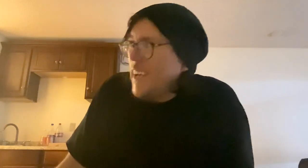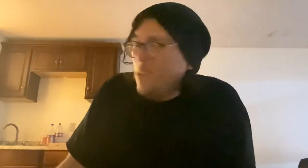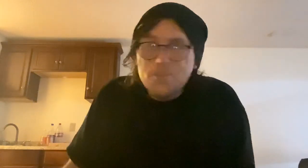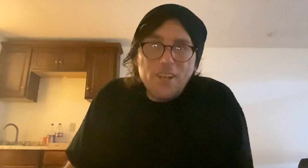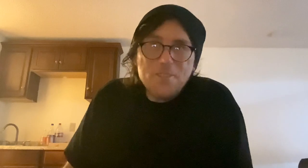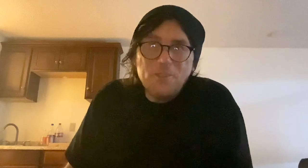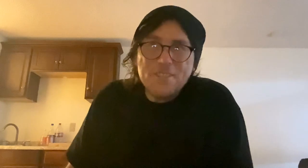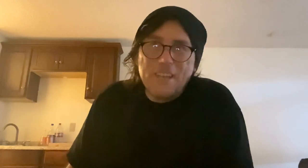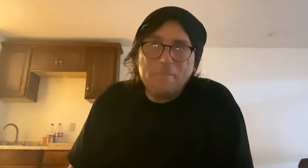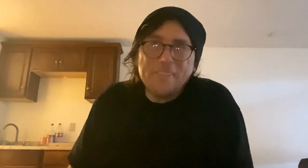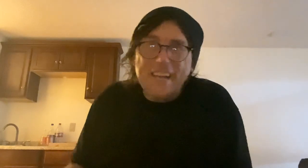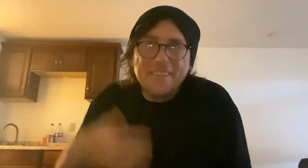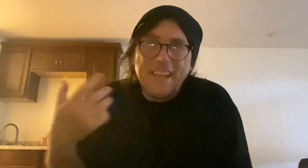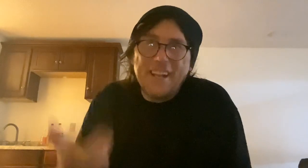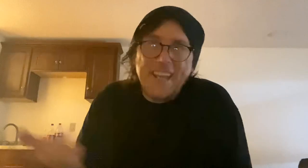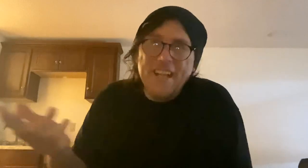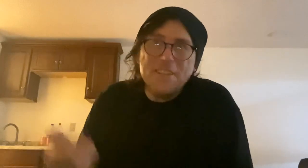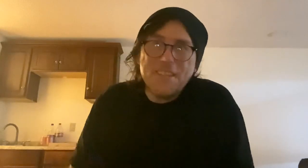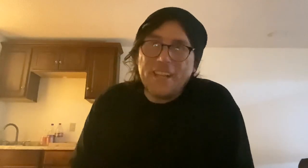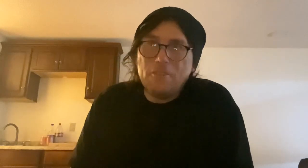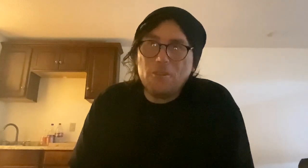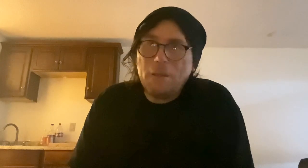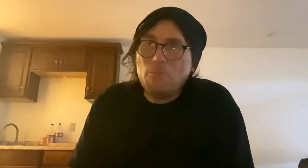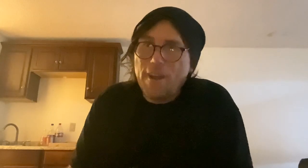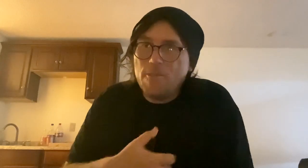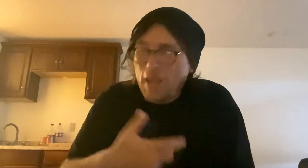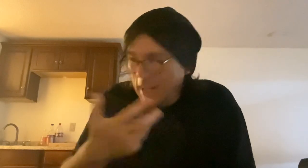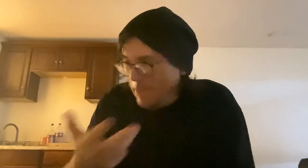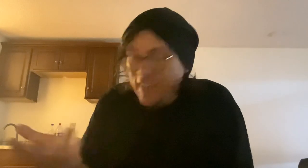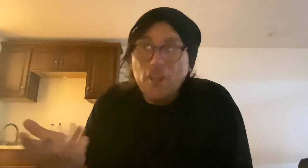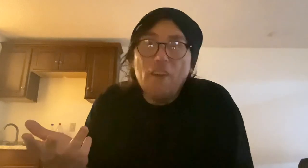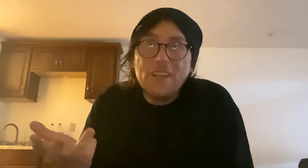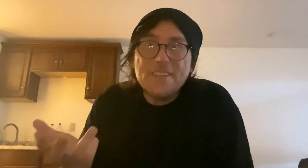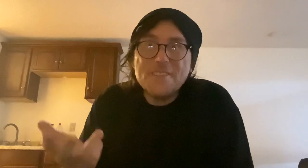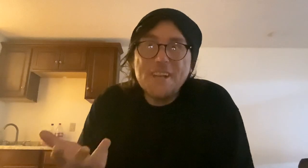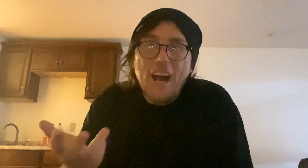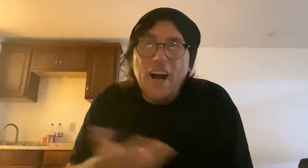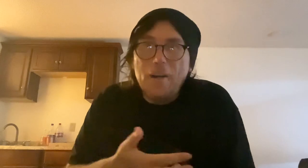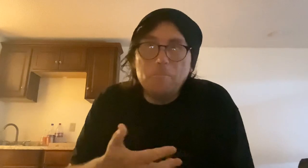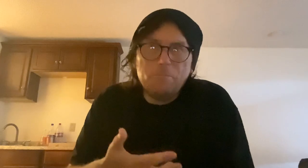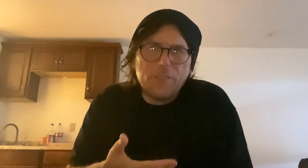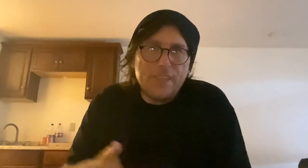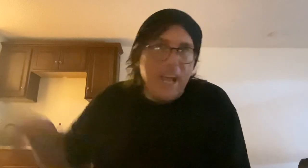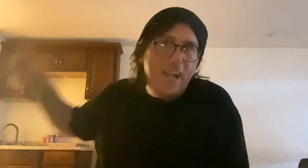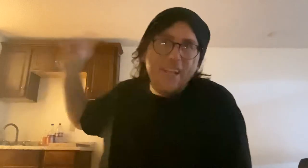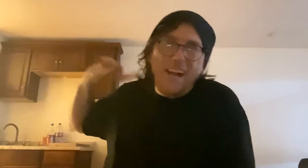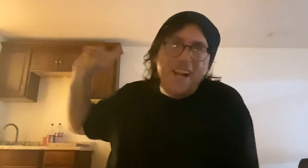There's also the same kind of thing is like if you're going to be a writer, like a novelist. Yeah, I